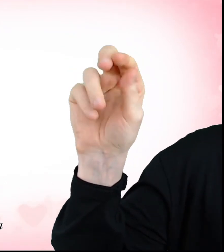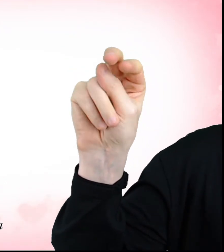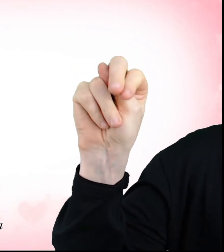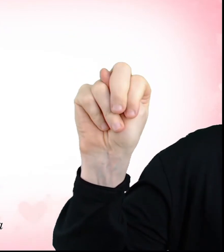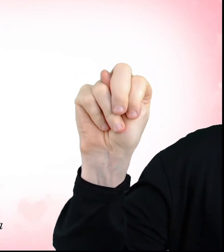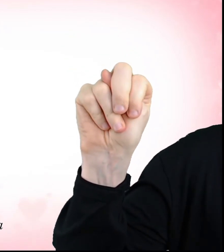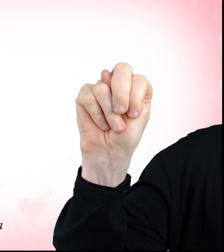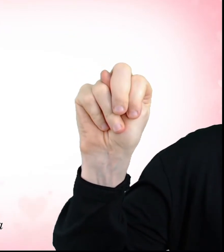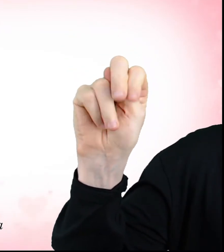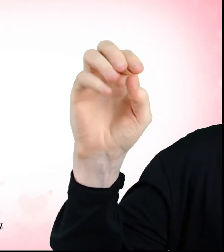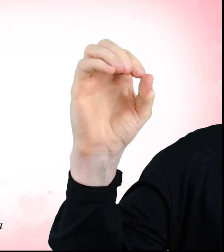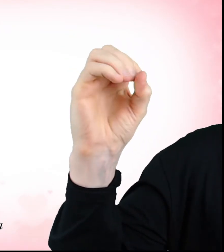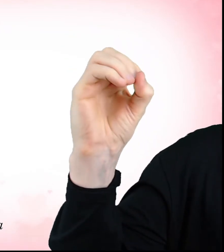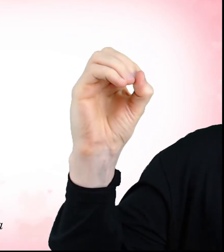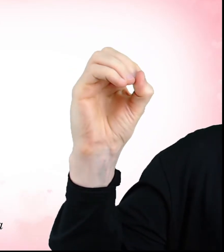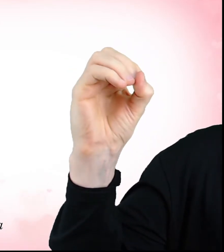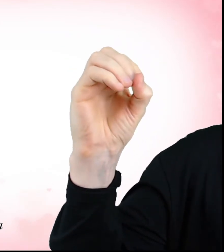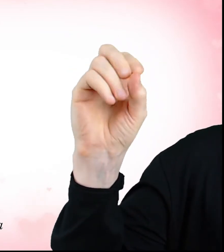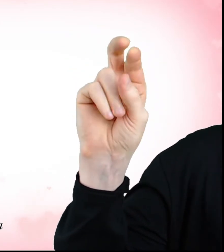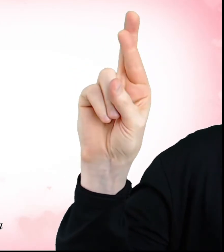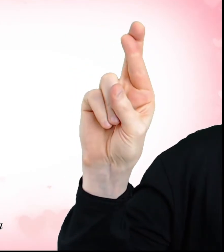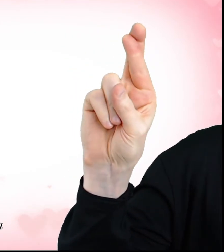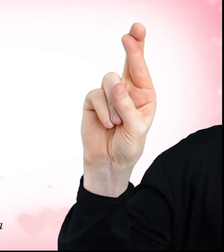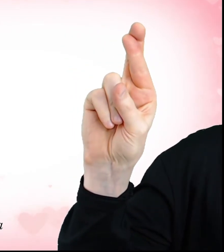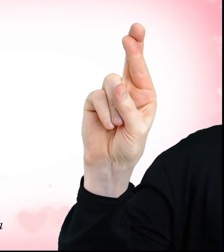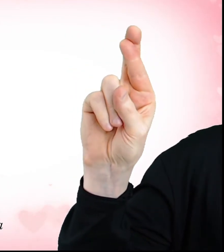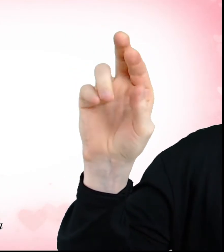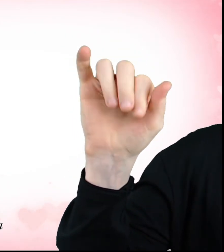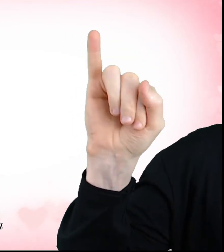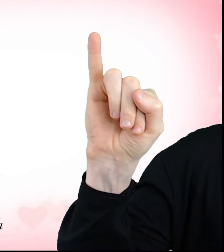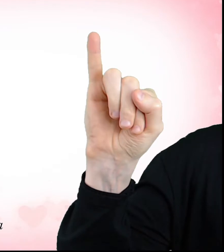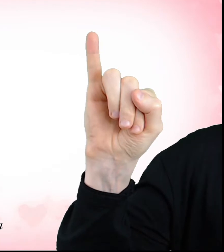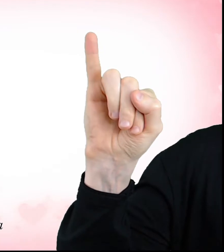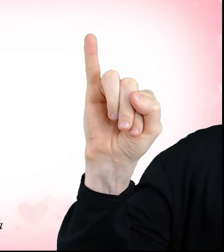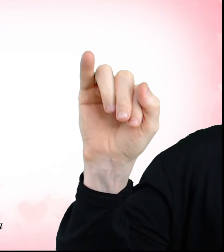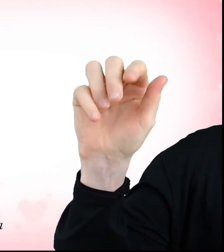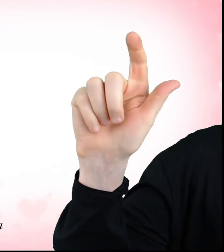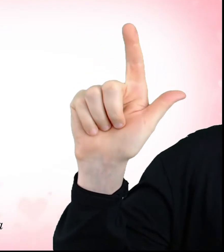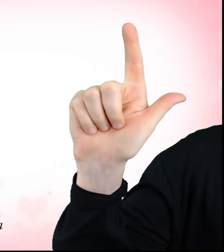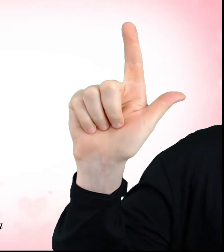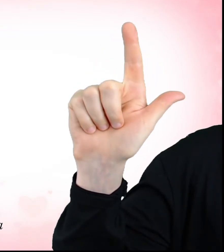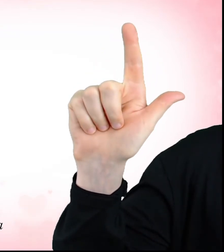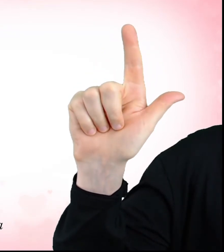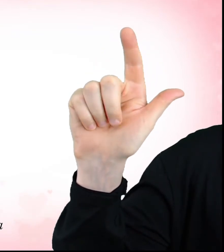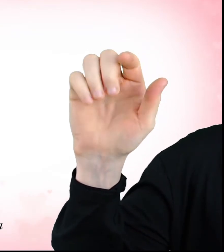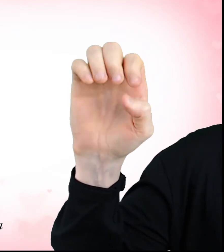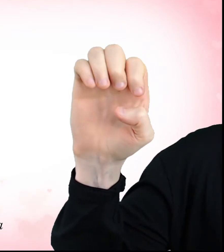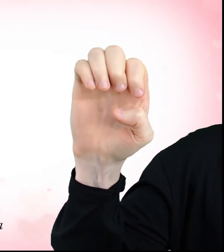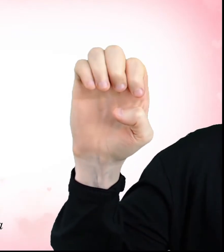starlight I need you, all night, come on dance with me, I'm levitating You,